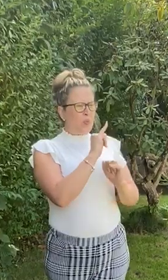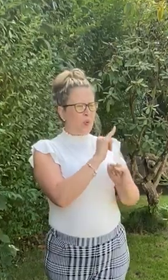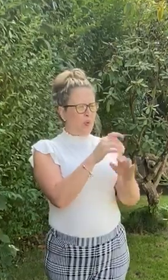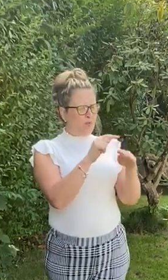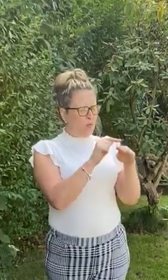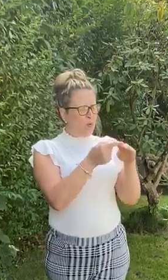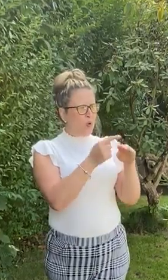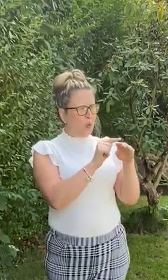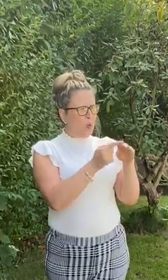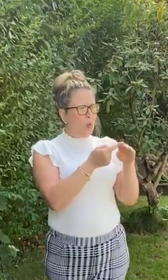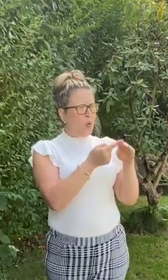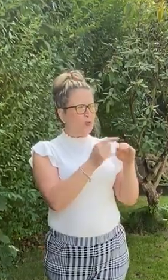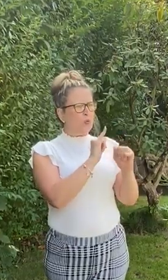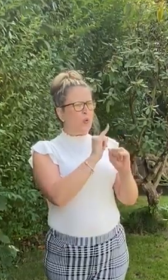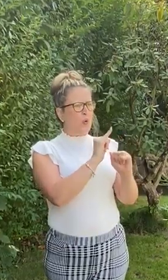in his terrible jaws.